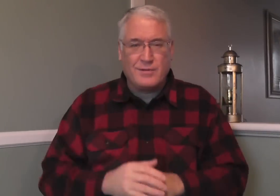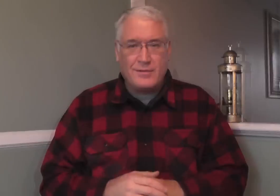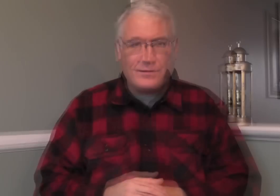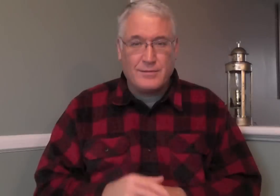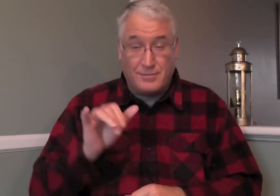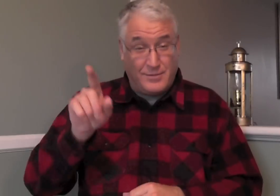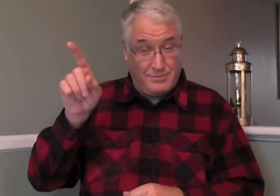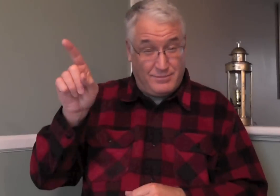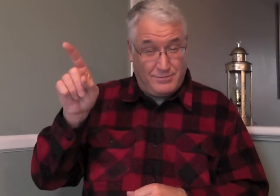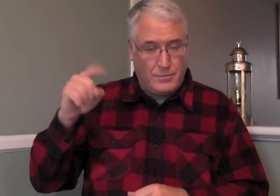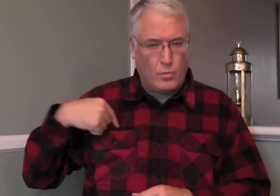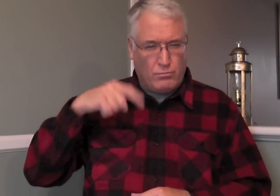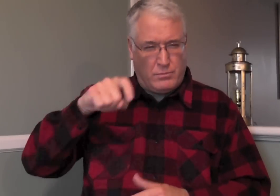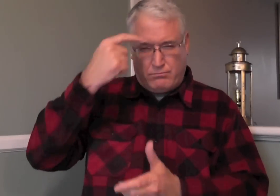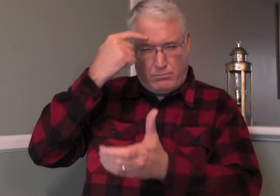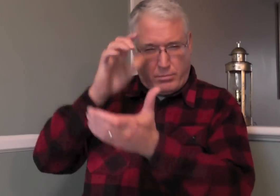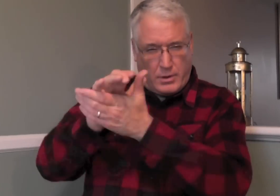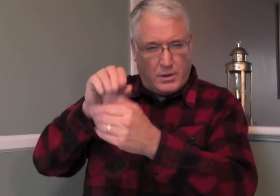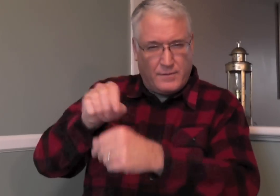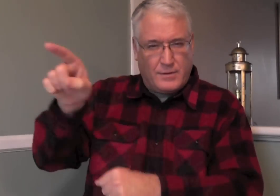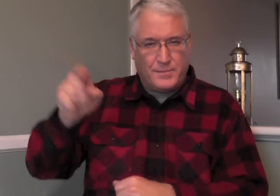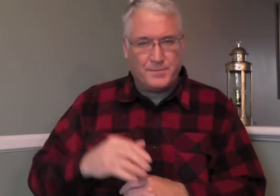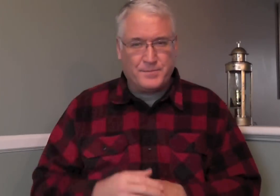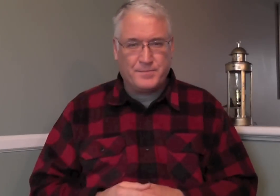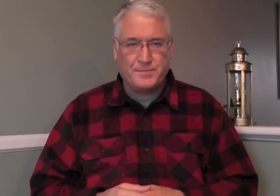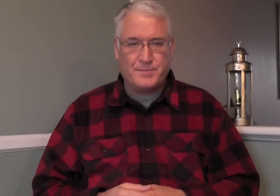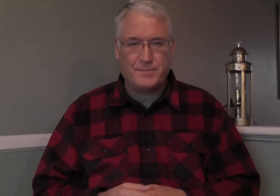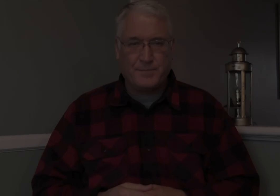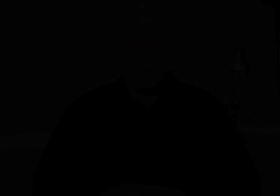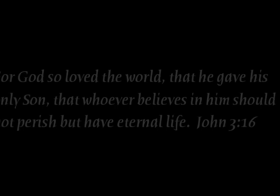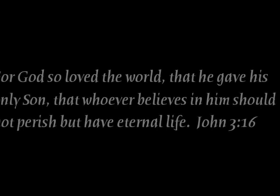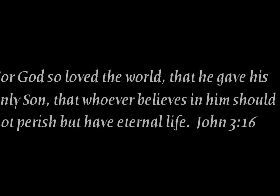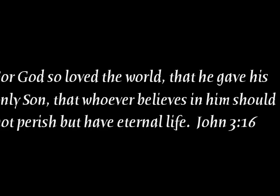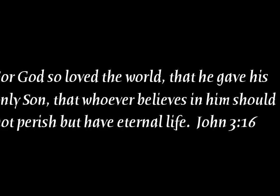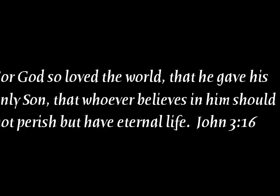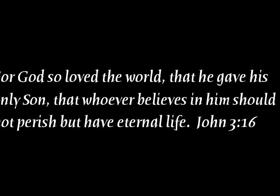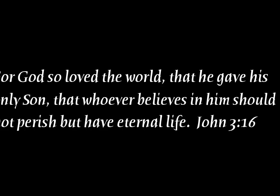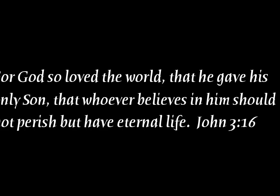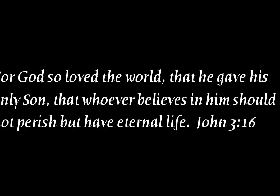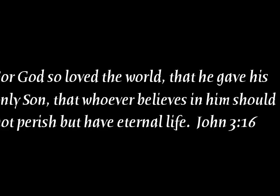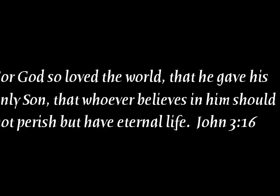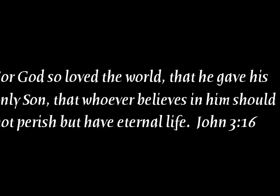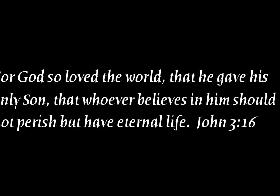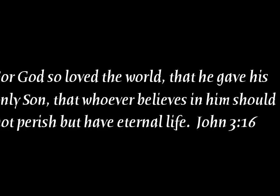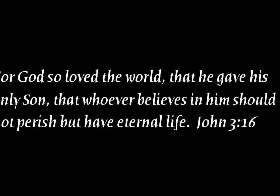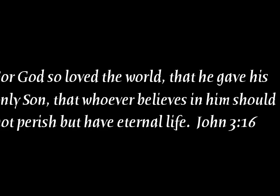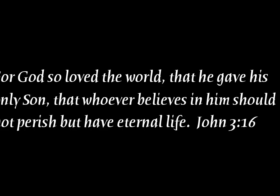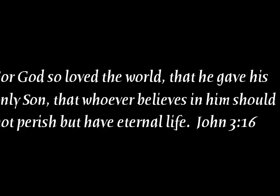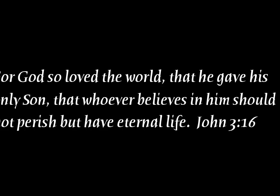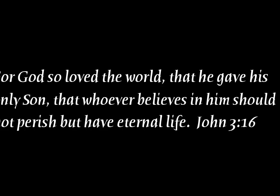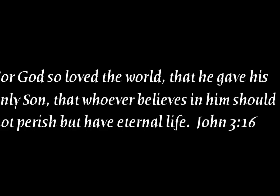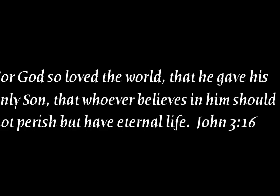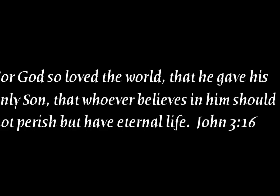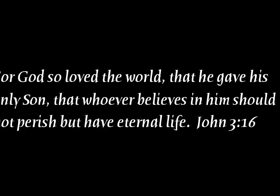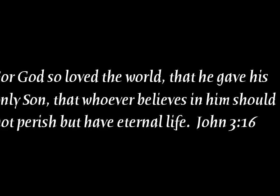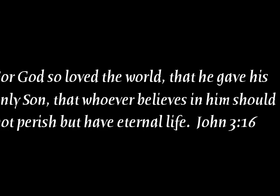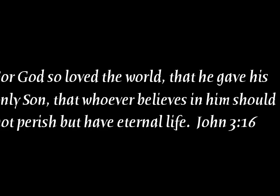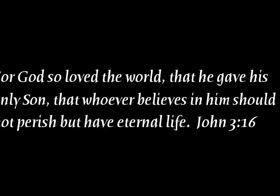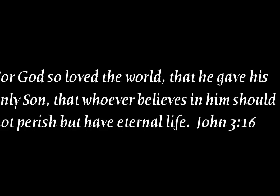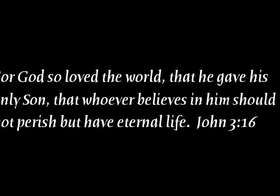the world. We need to believe him. For God so loved the world that he gave his only son, that whoever